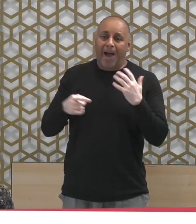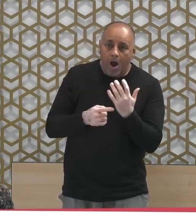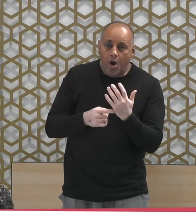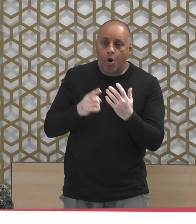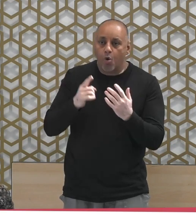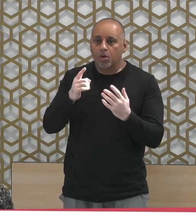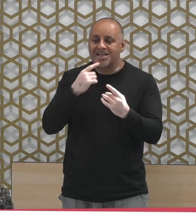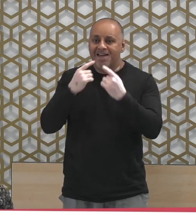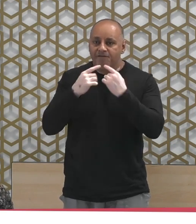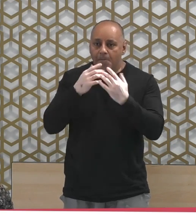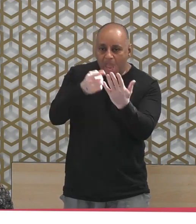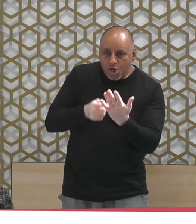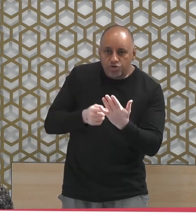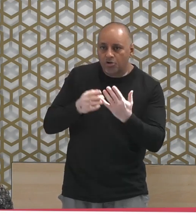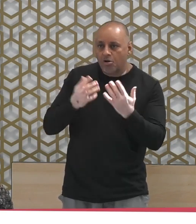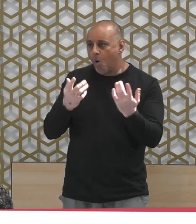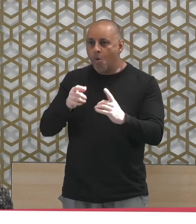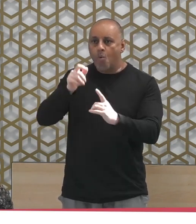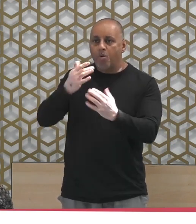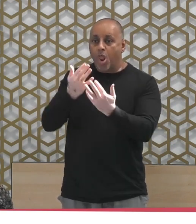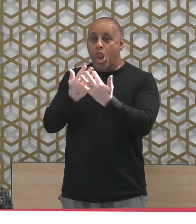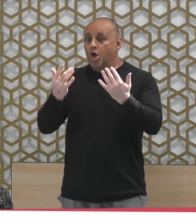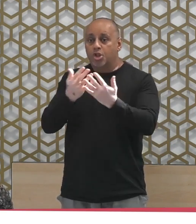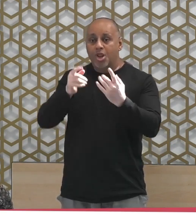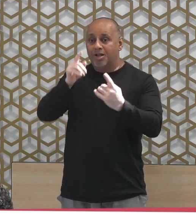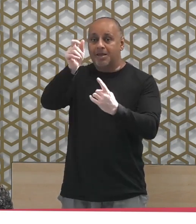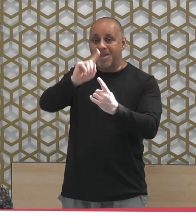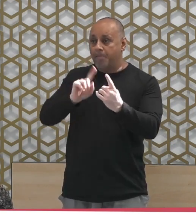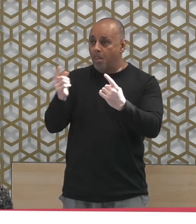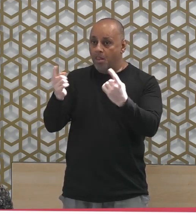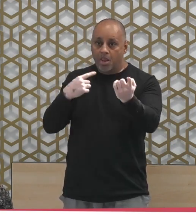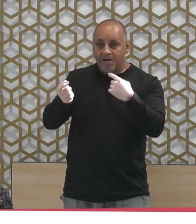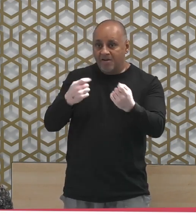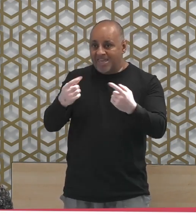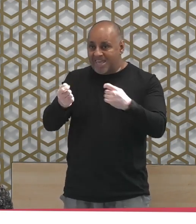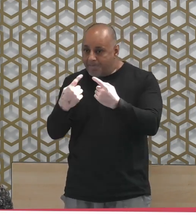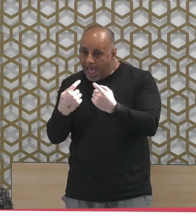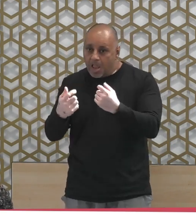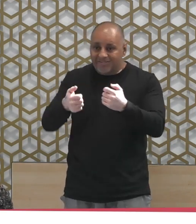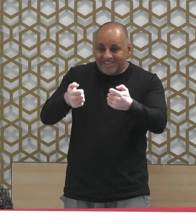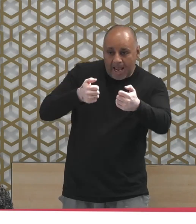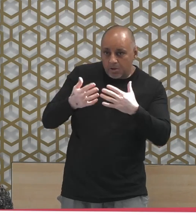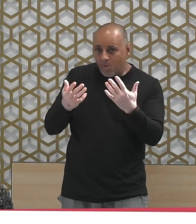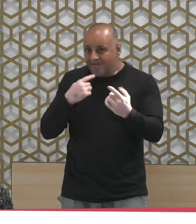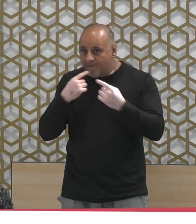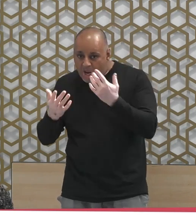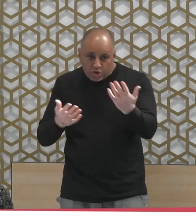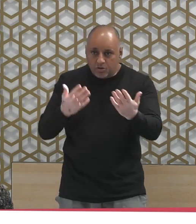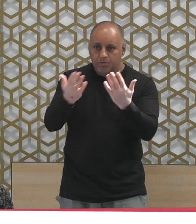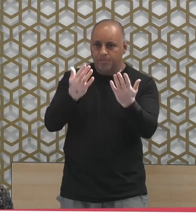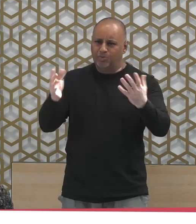saying the same thing. That what you see is kathib, is false, is baatil. However,